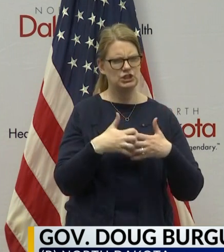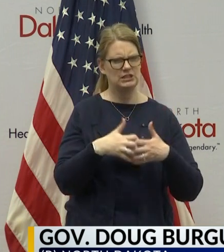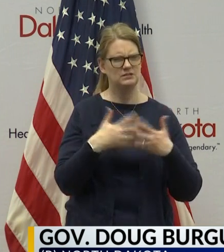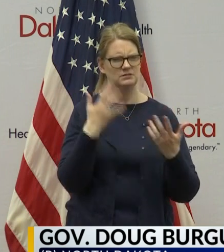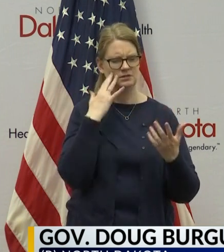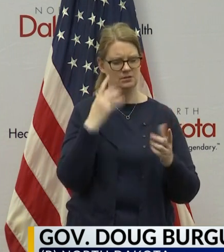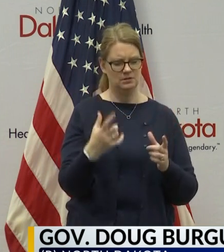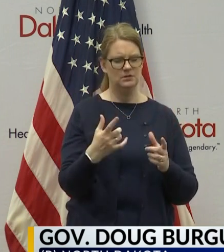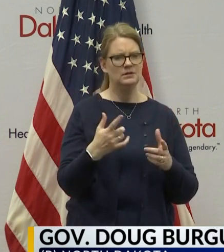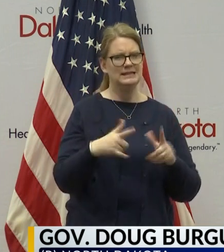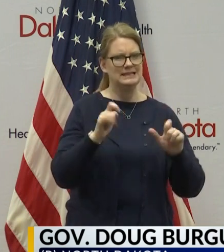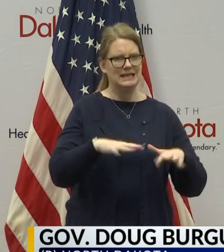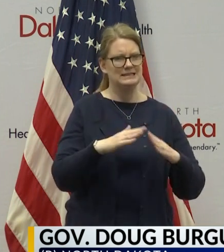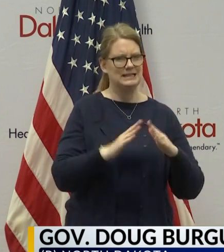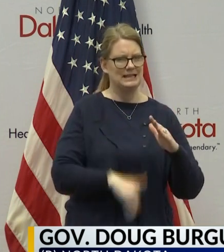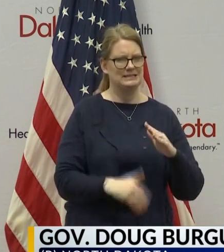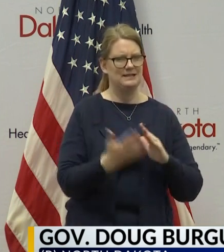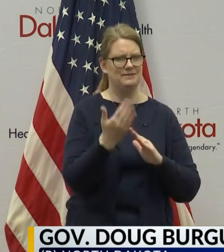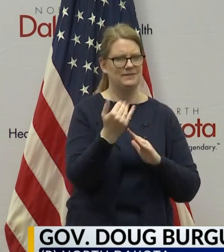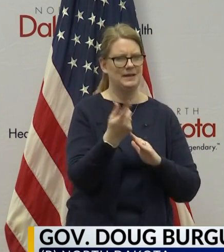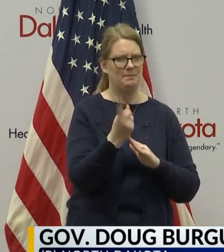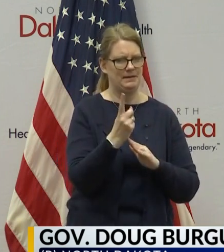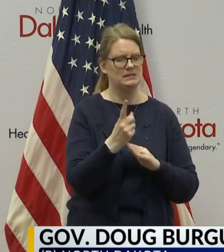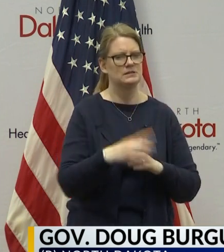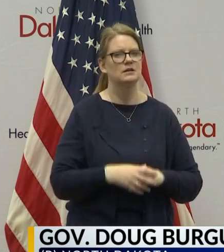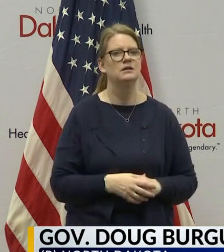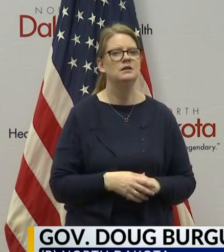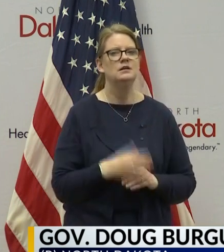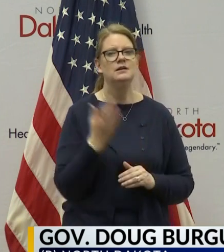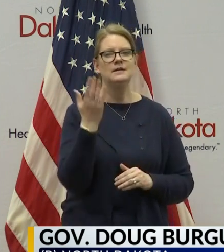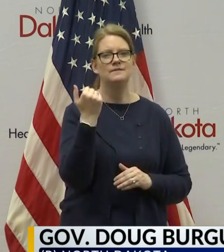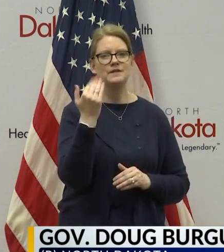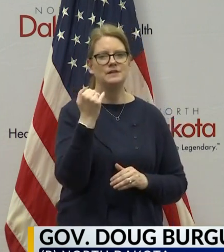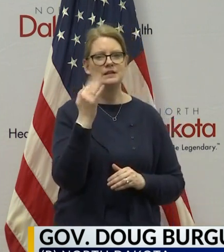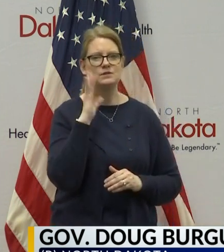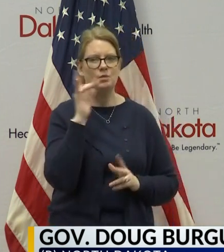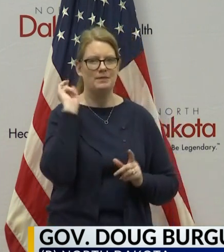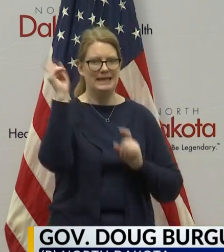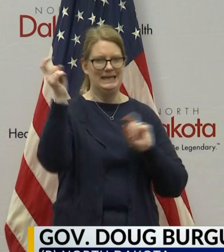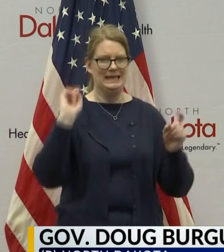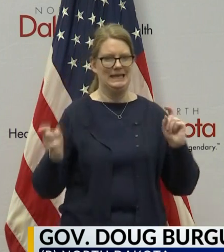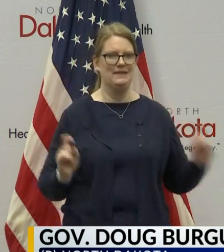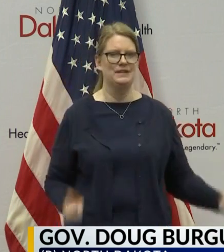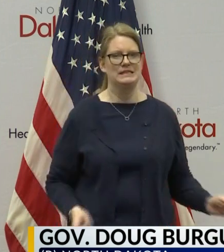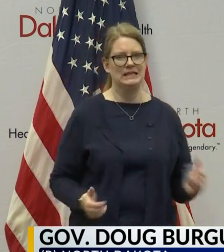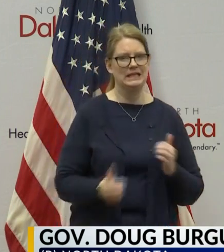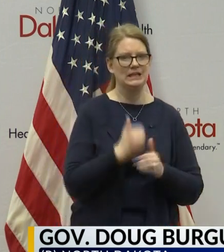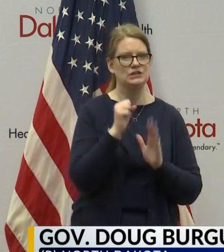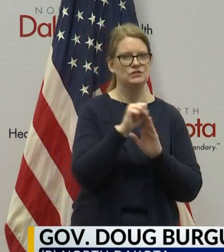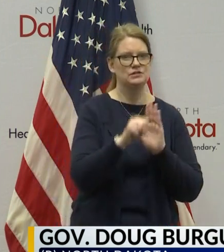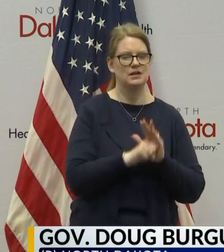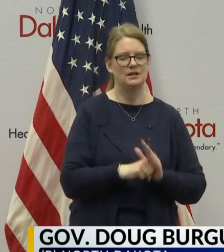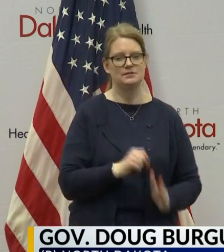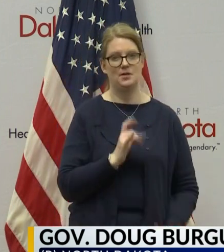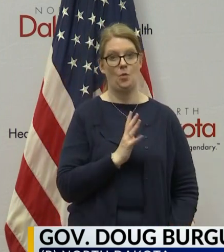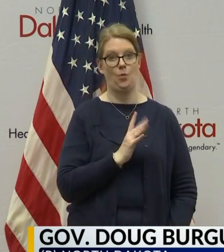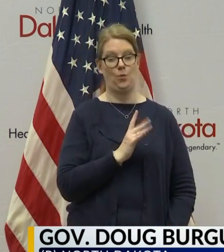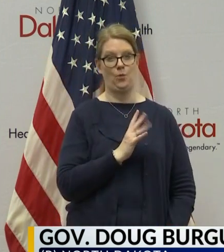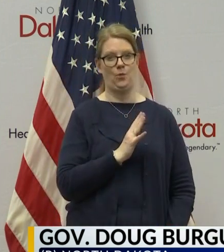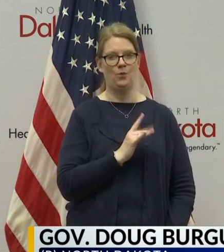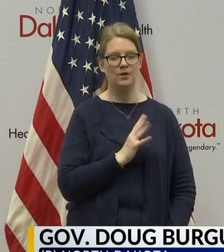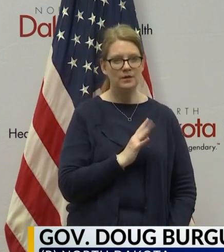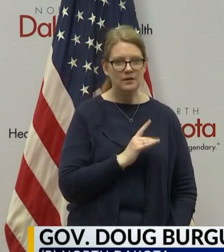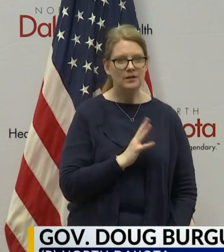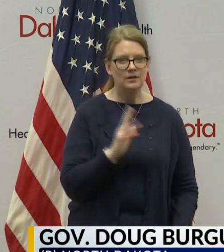can do a test in less than 15 minutes. Fifteen of those are going to each state. So that's fantastic that they're